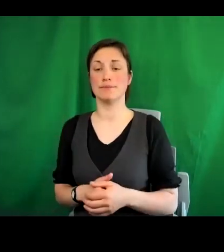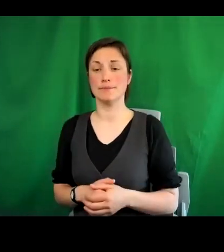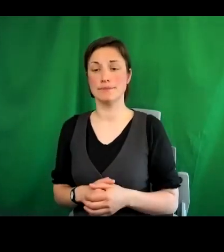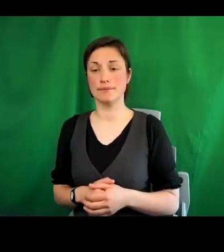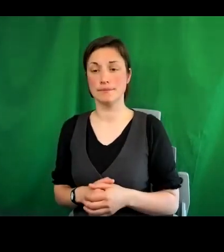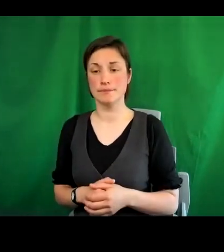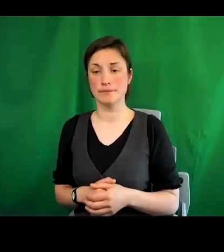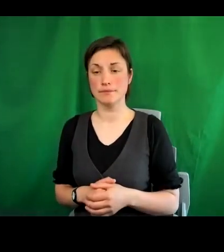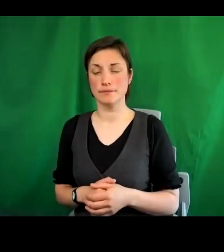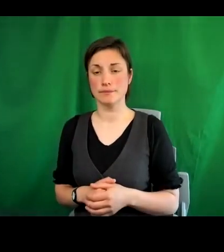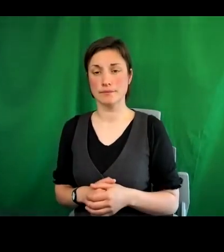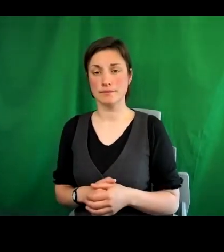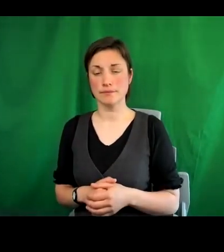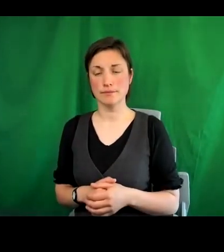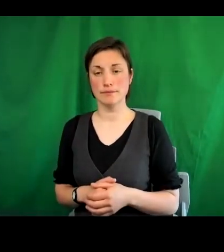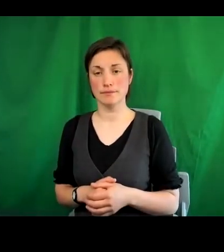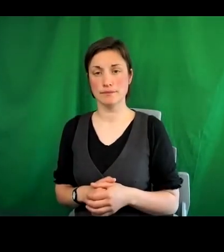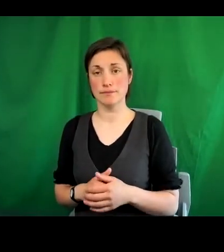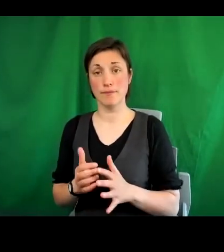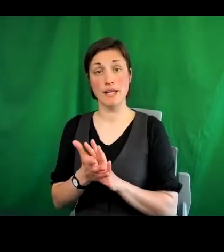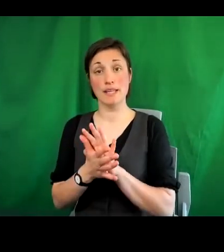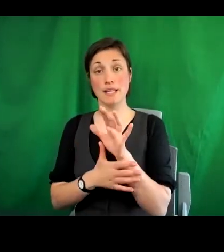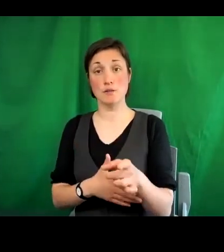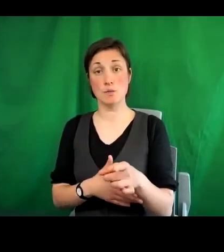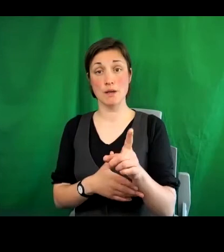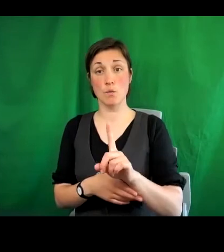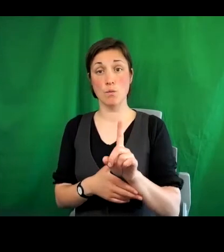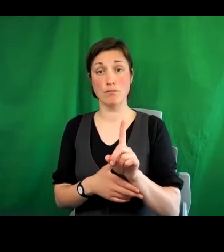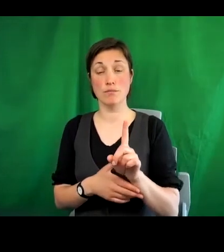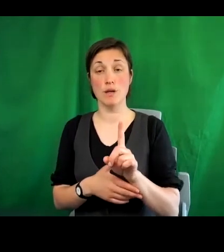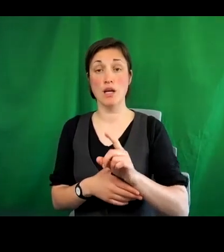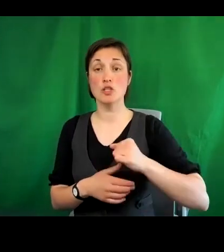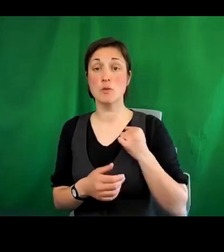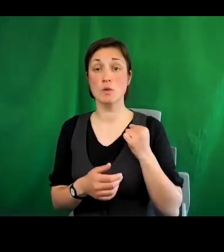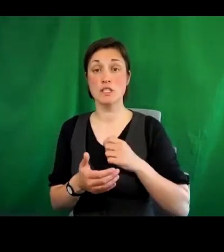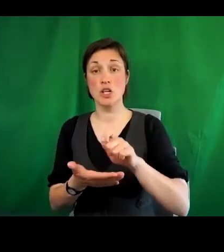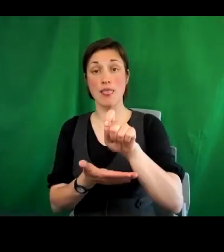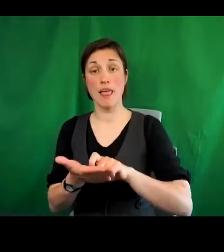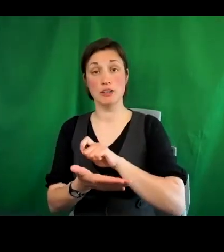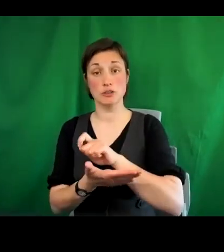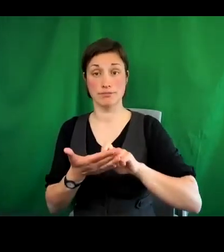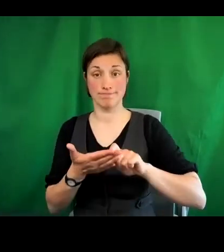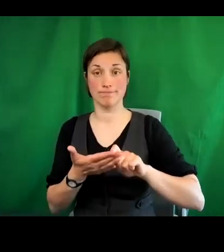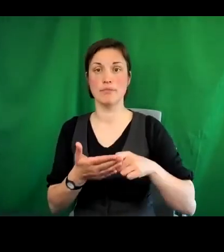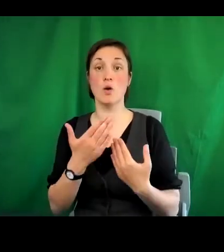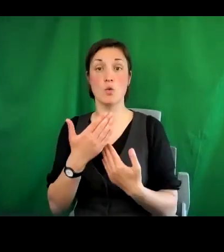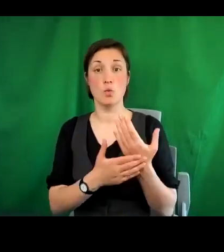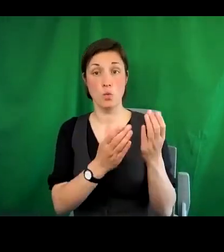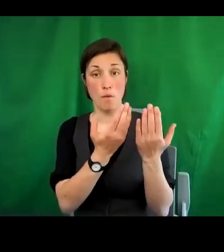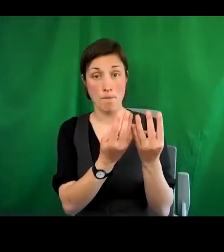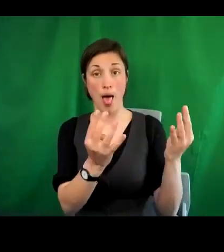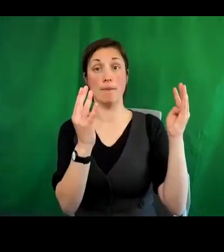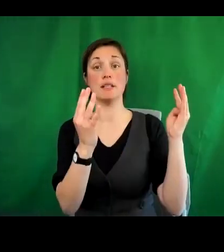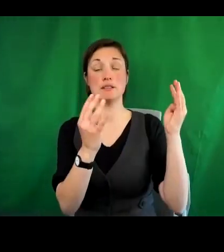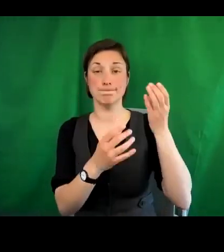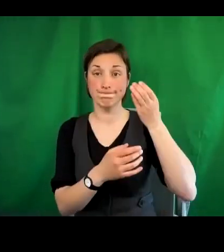Next week will be the Scottish election, which will obviously vote in a new parliament. But